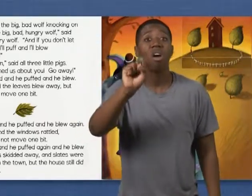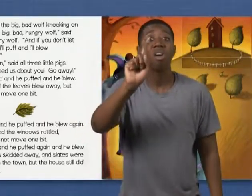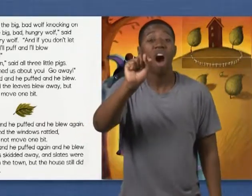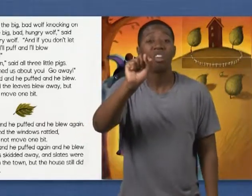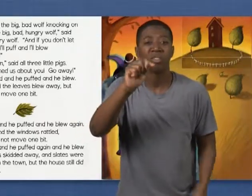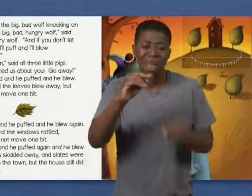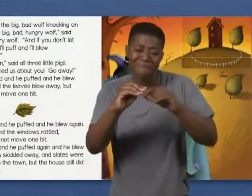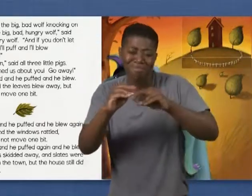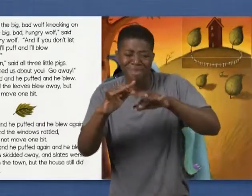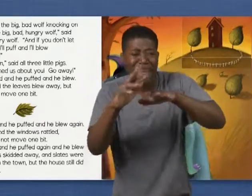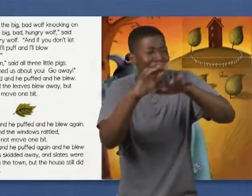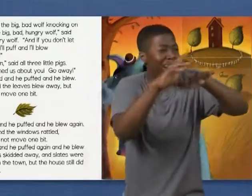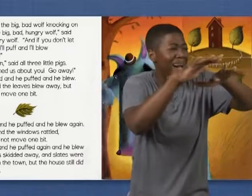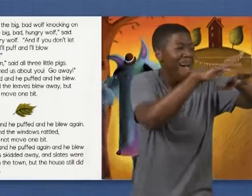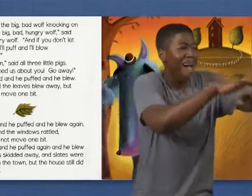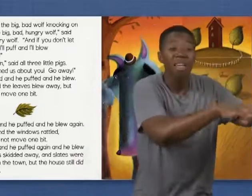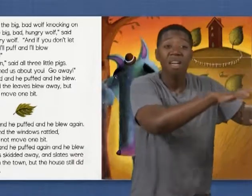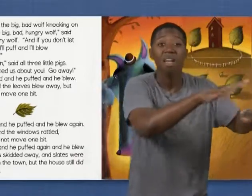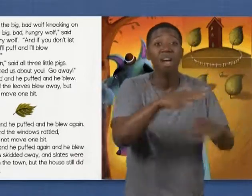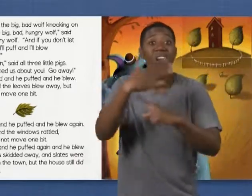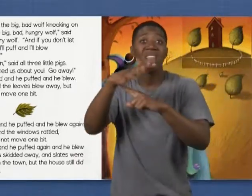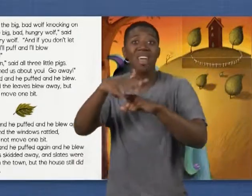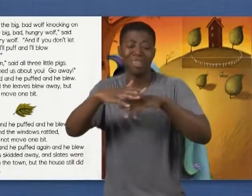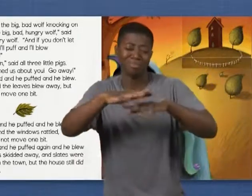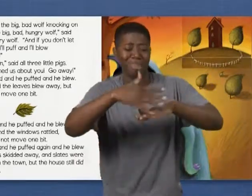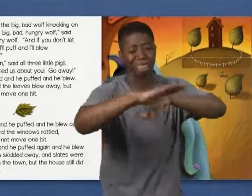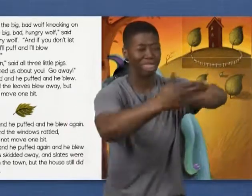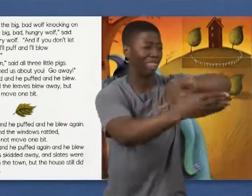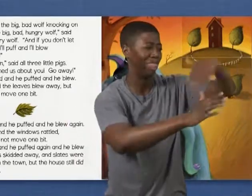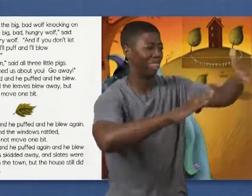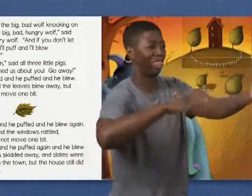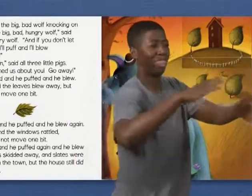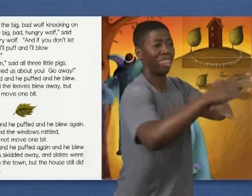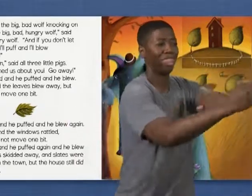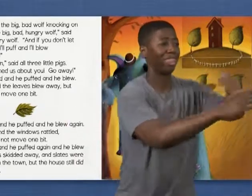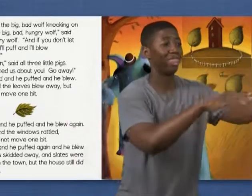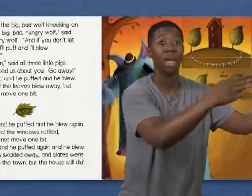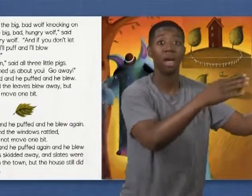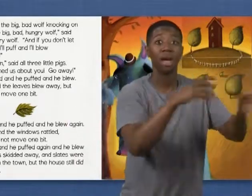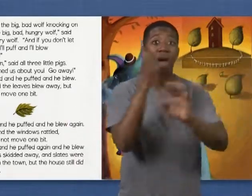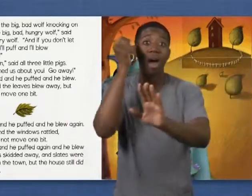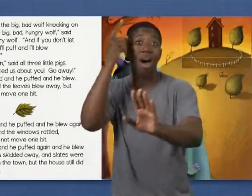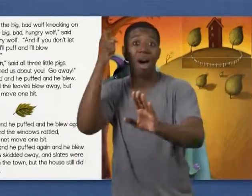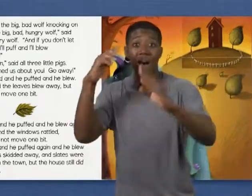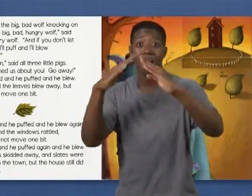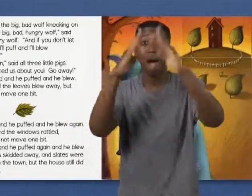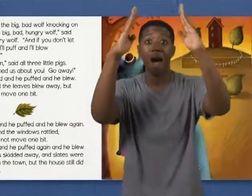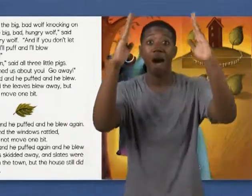and the leaves blew away, but the house did not move one bit.